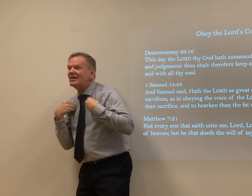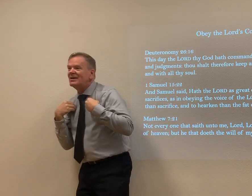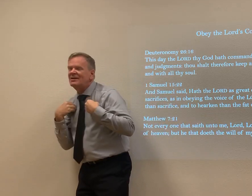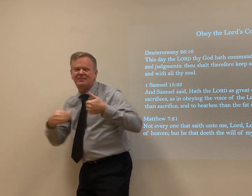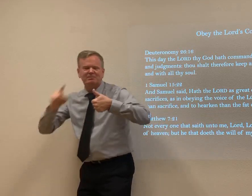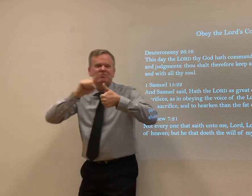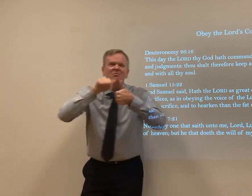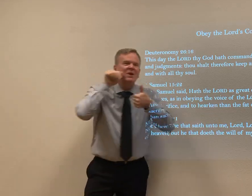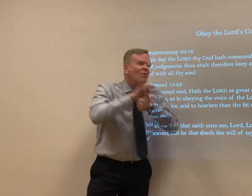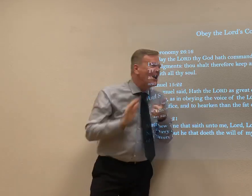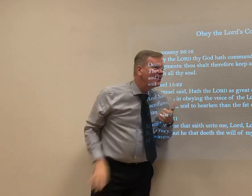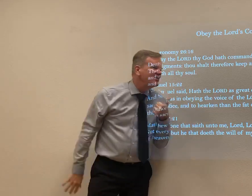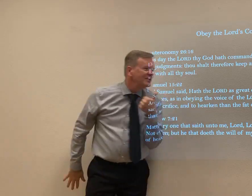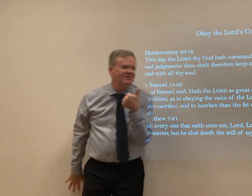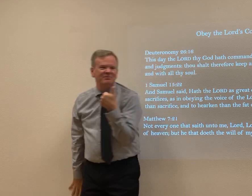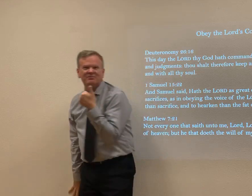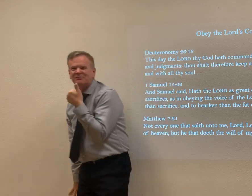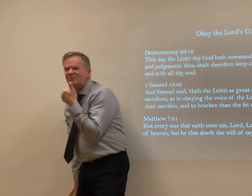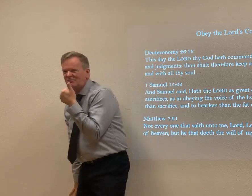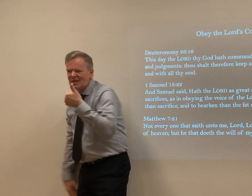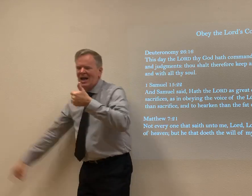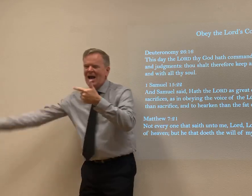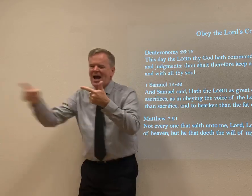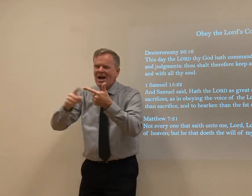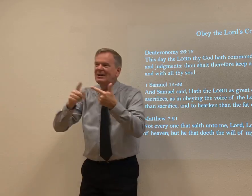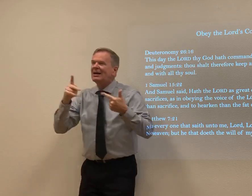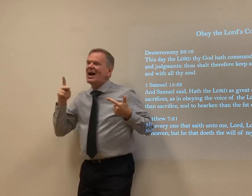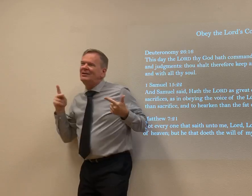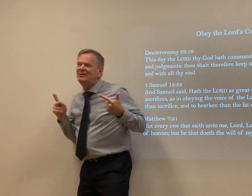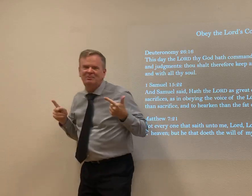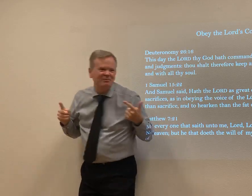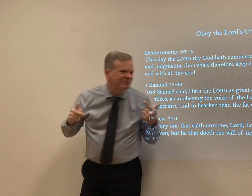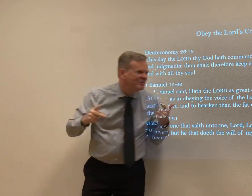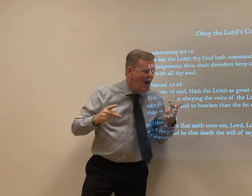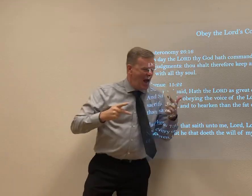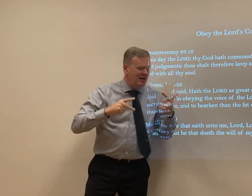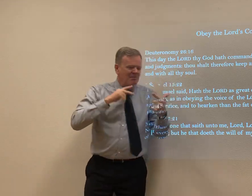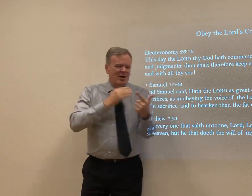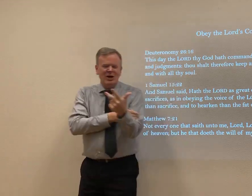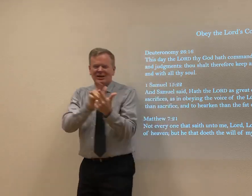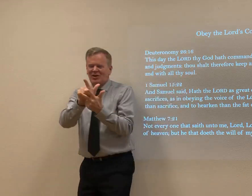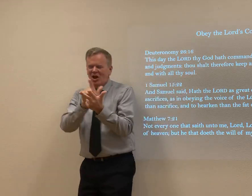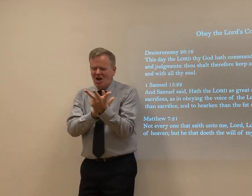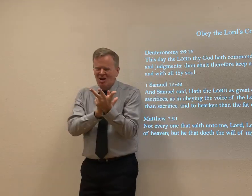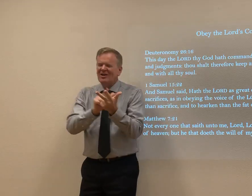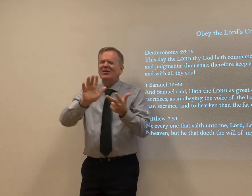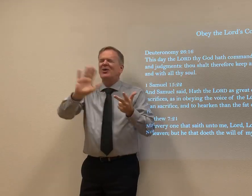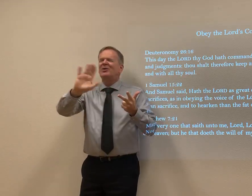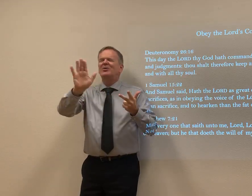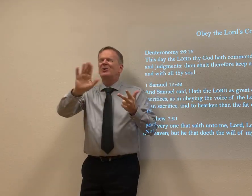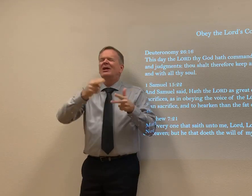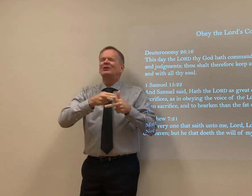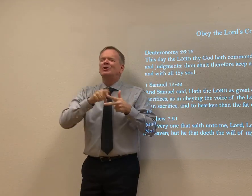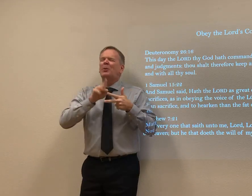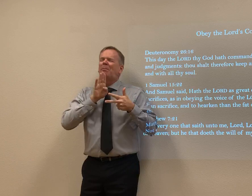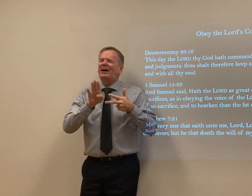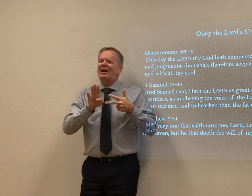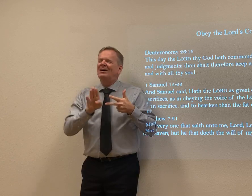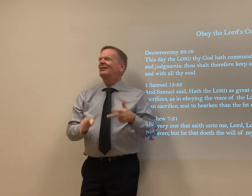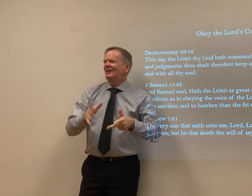People who gave it to me. My wife. And Kyle. And my daughter-in-law. Well, soon